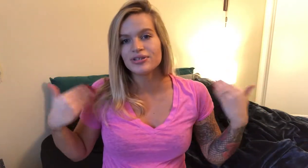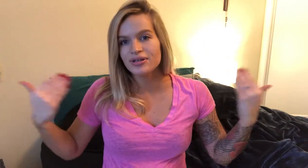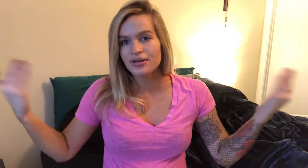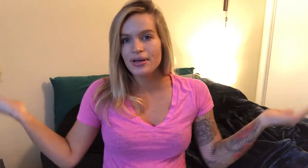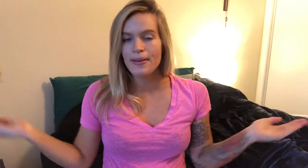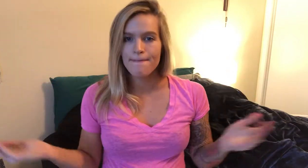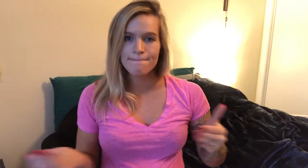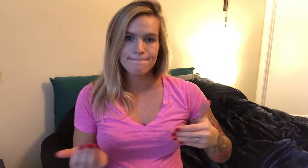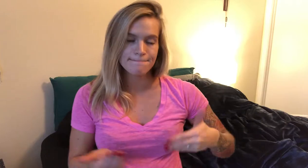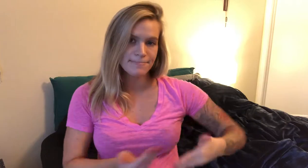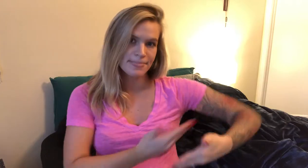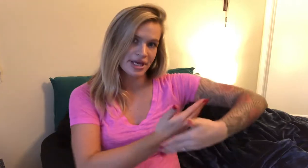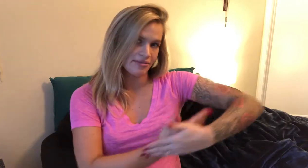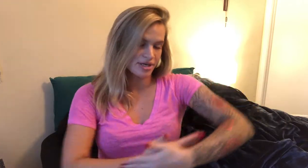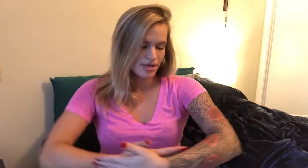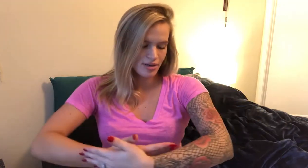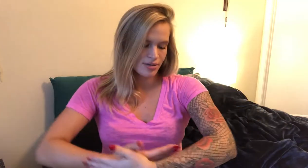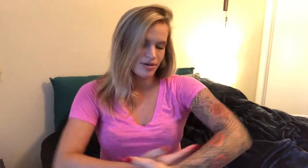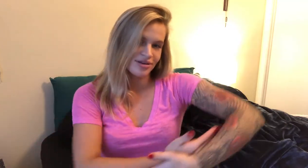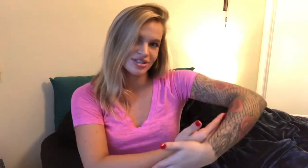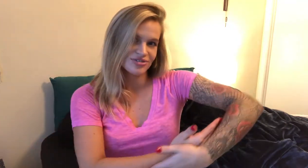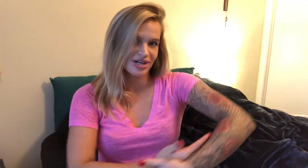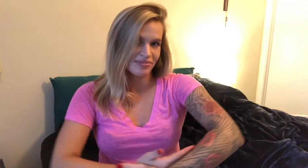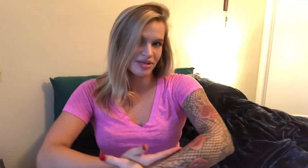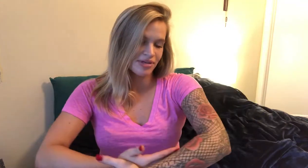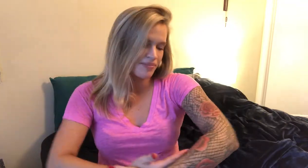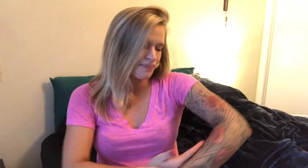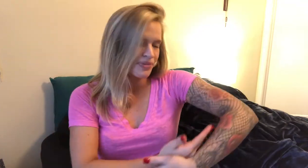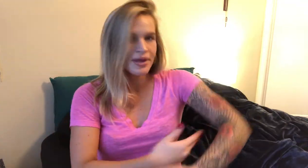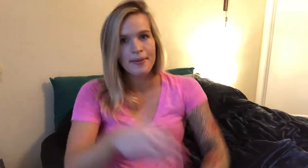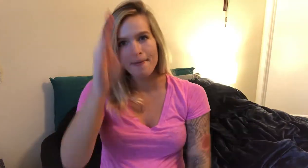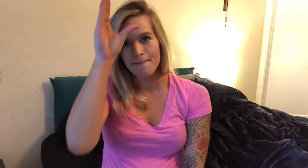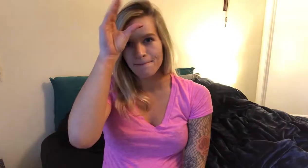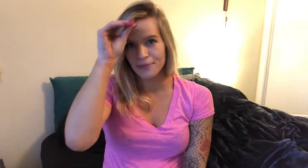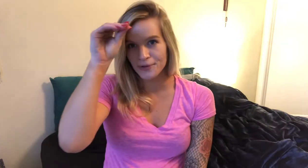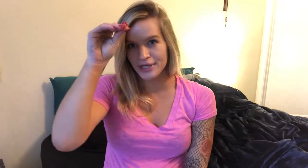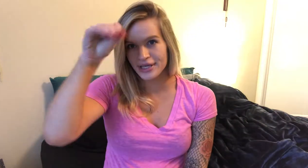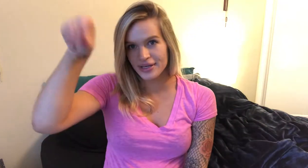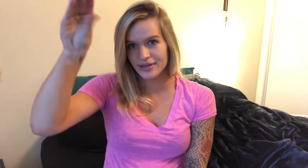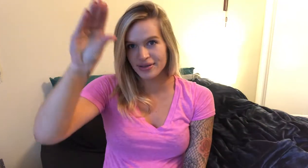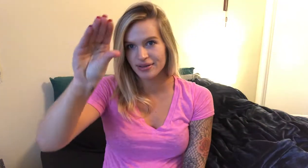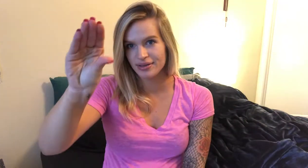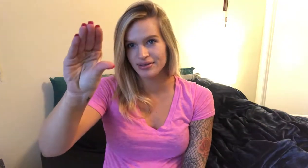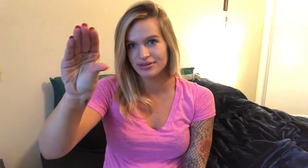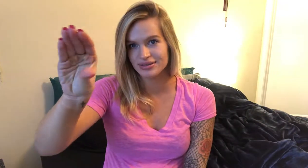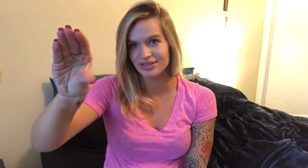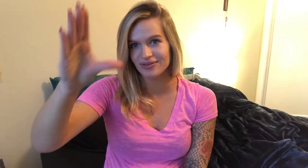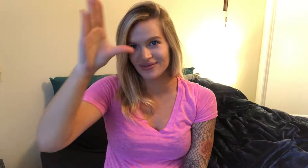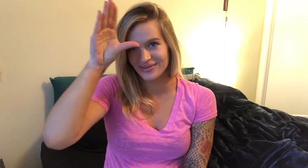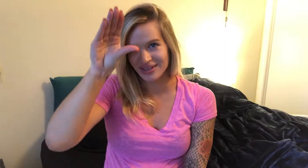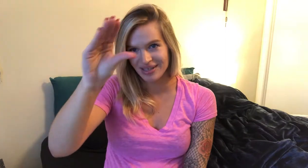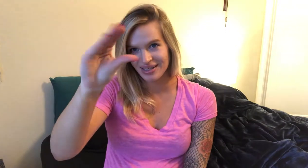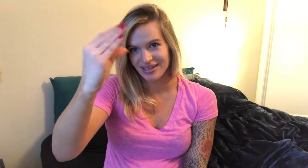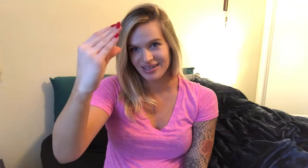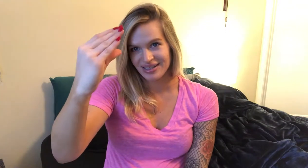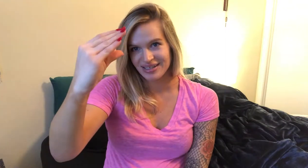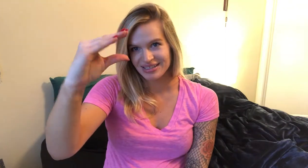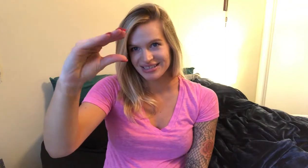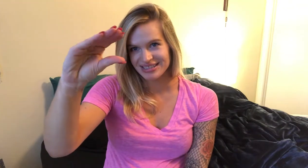baby just rock a baby boy so just